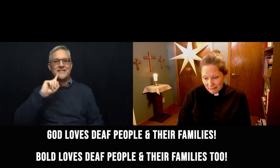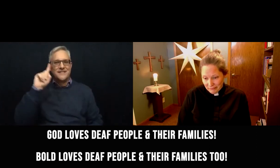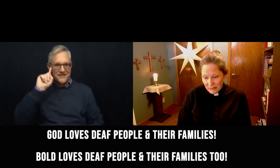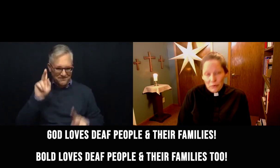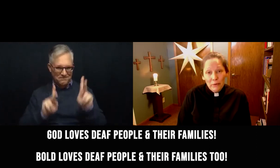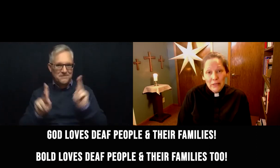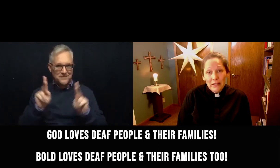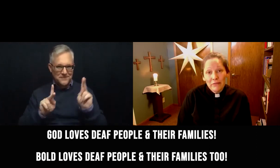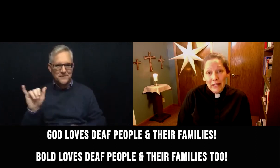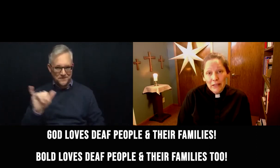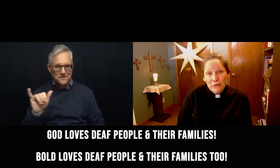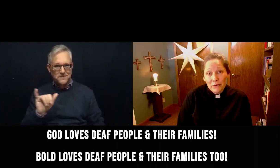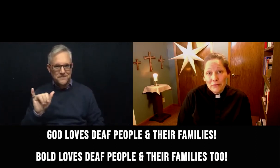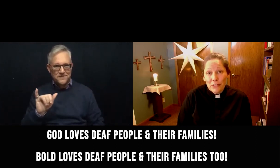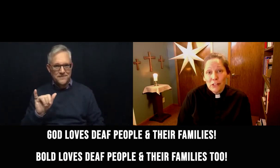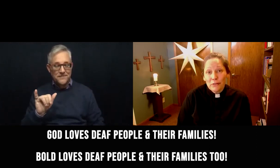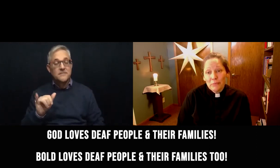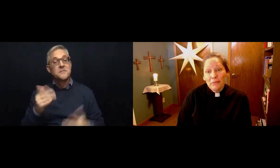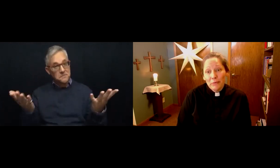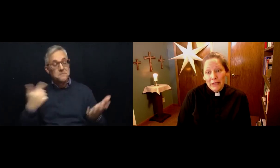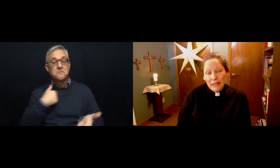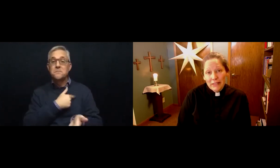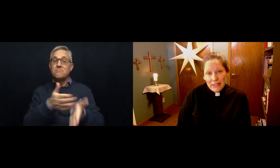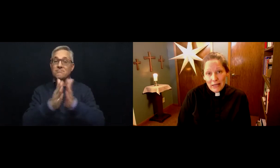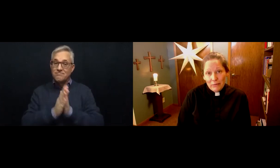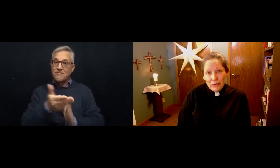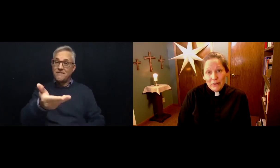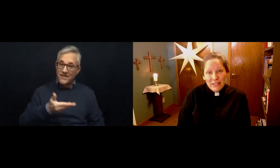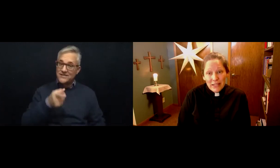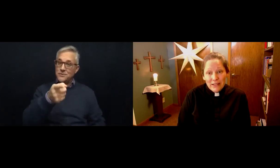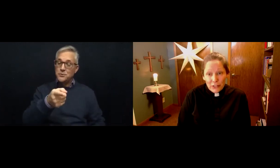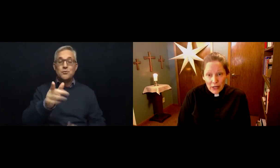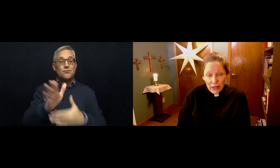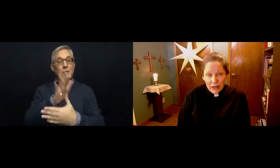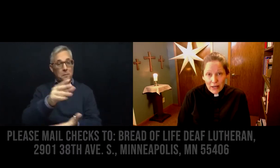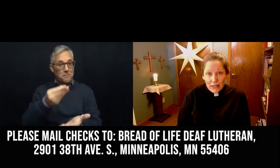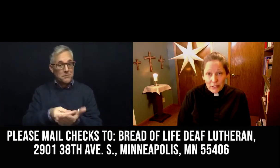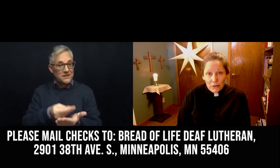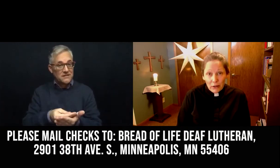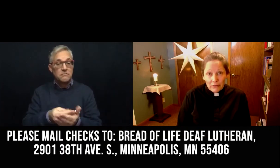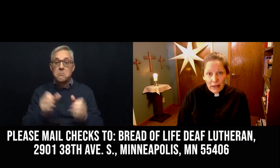So we invite you to share some of your money at this time. You can send a check to Bread of Light.